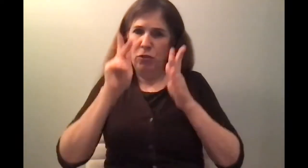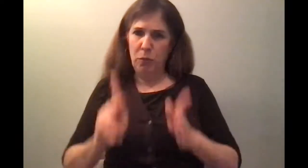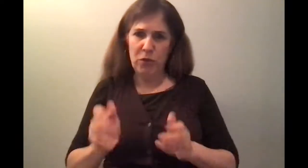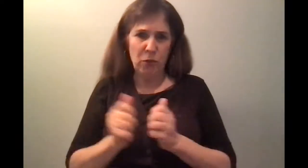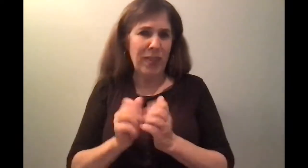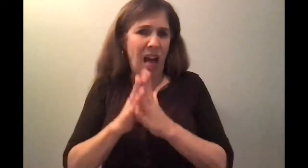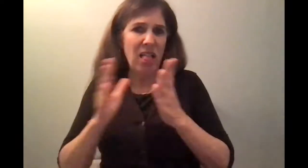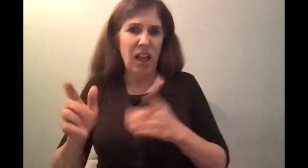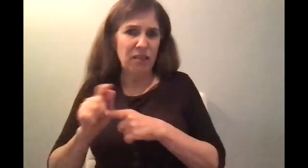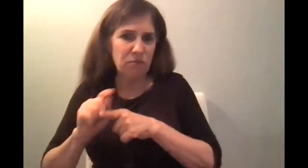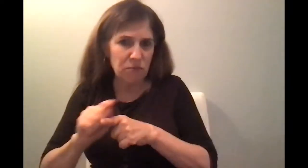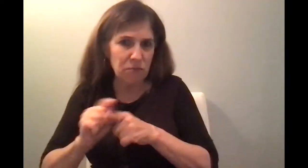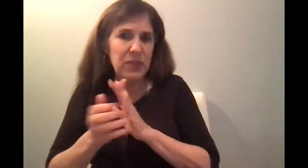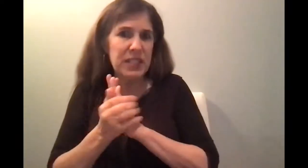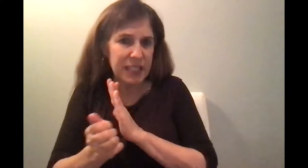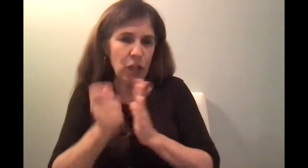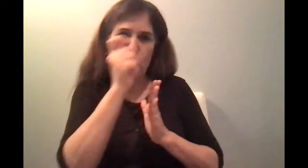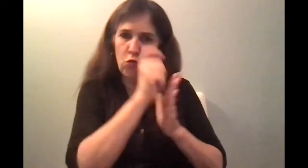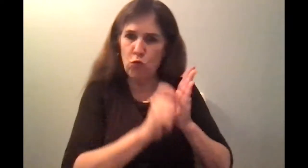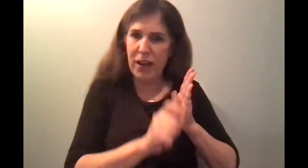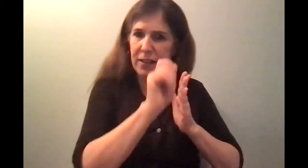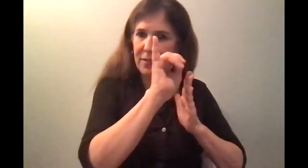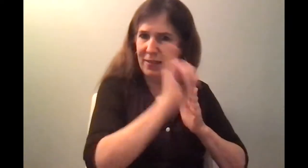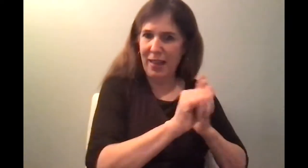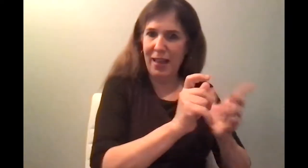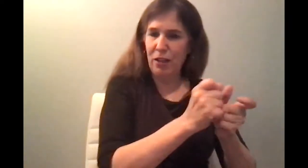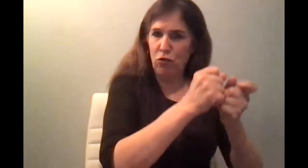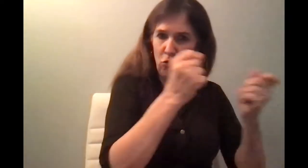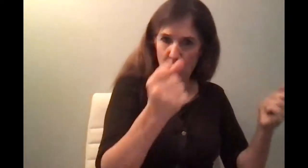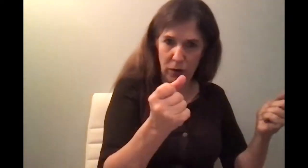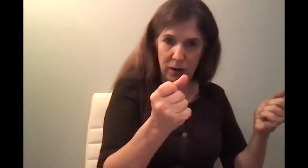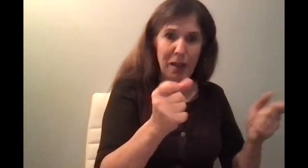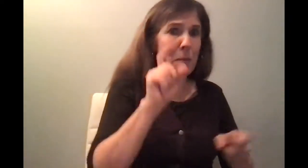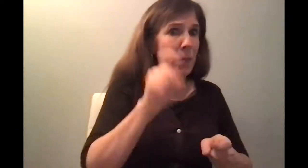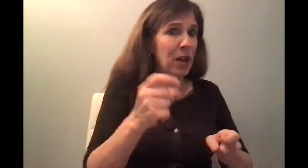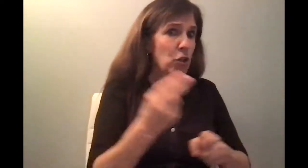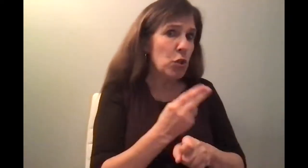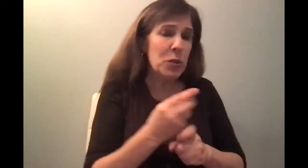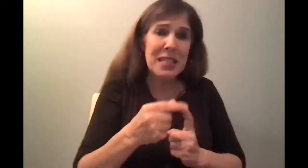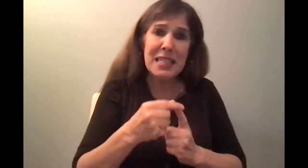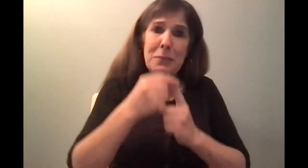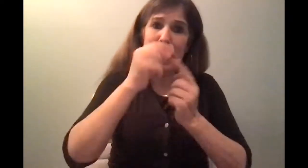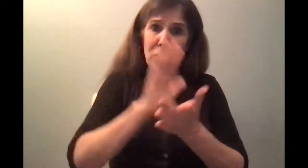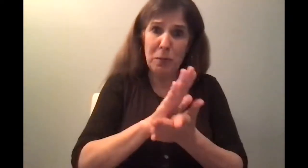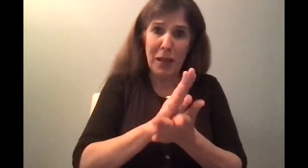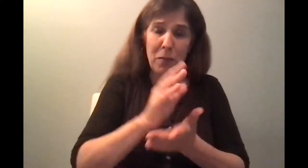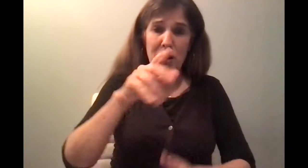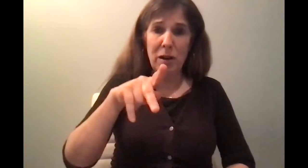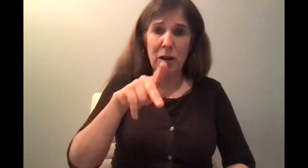if one letter was missing from any of these five books of Moses, one letter was missing or written wrongly,